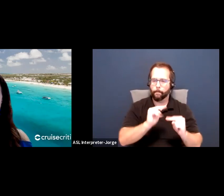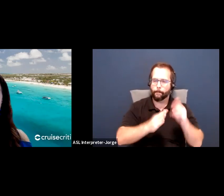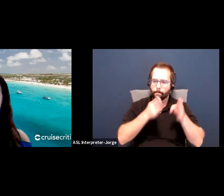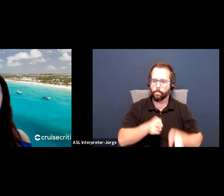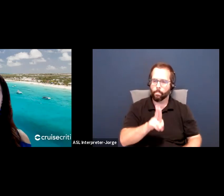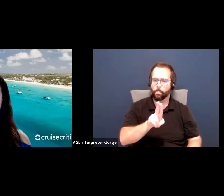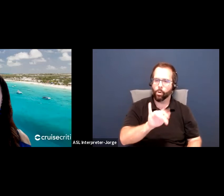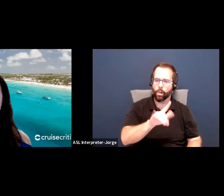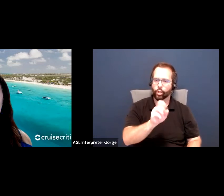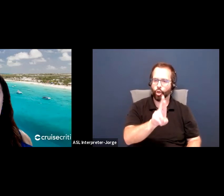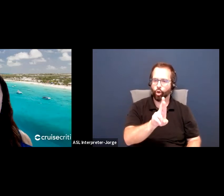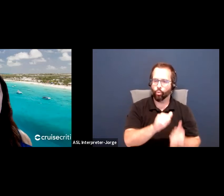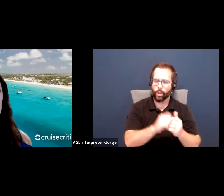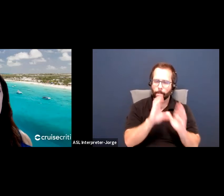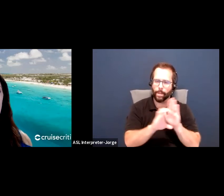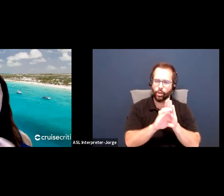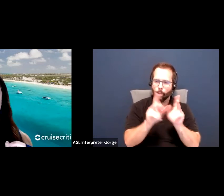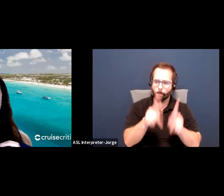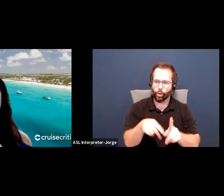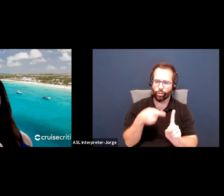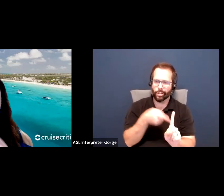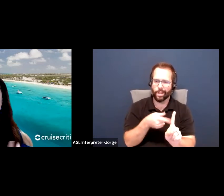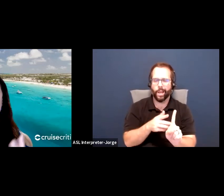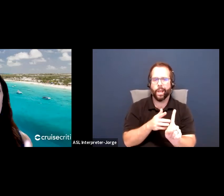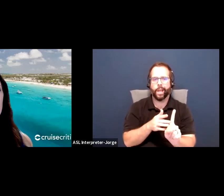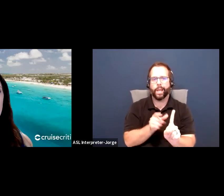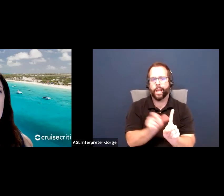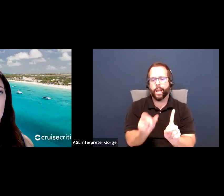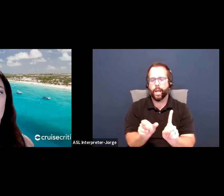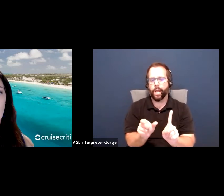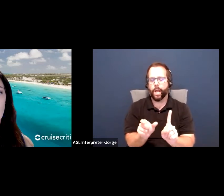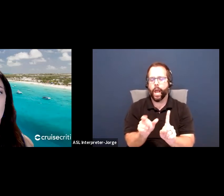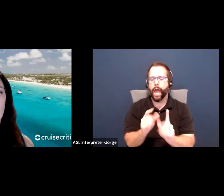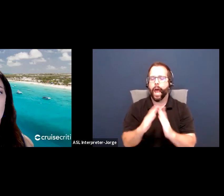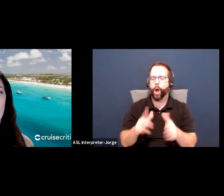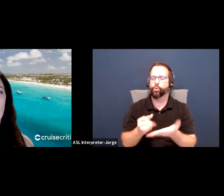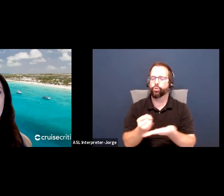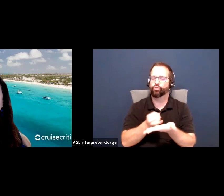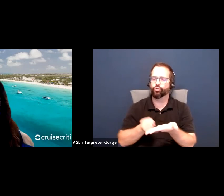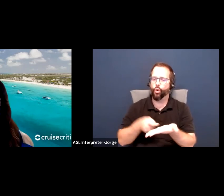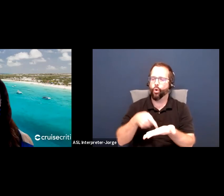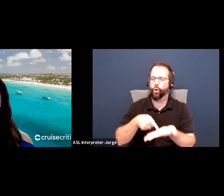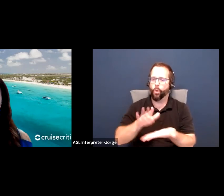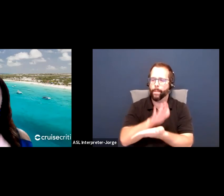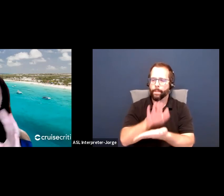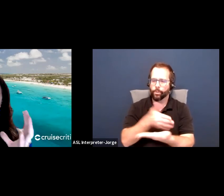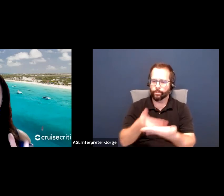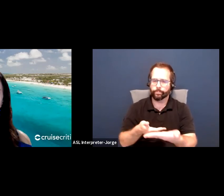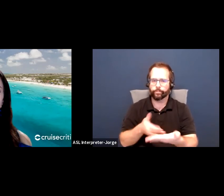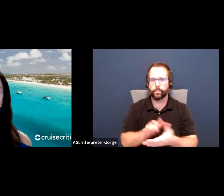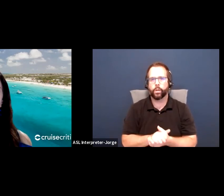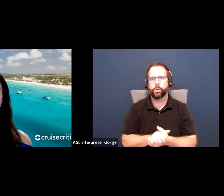icon of a person and then a house being built or being drawn on a piece of paper with a pencil. So